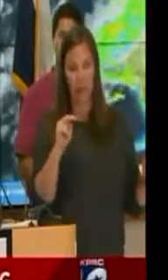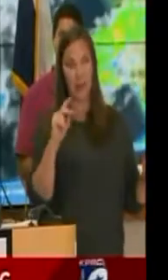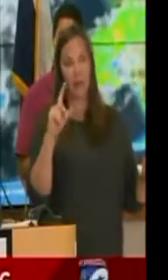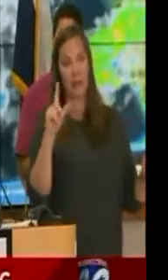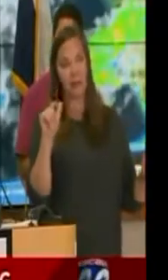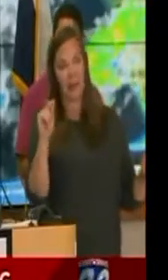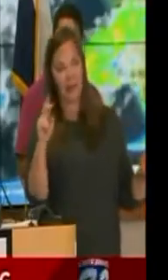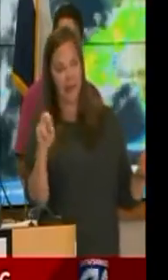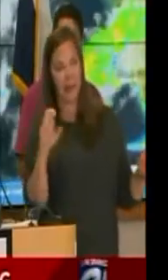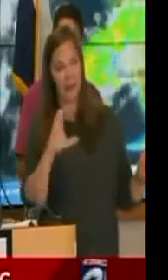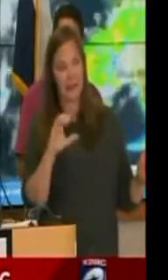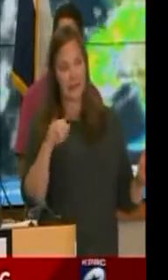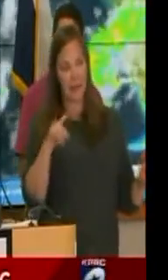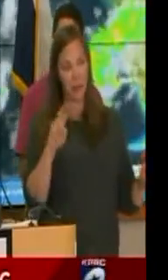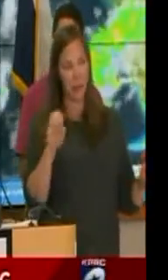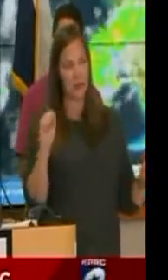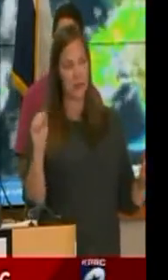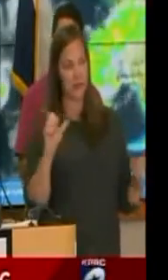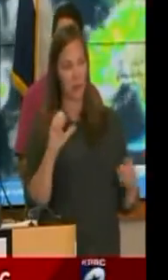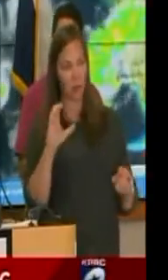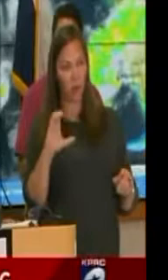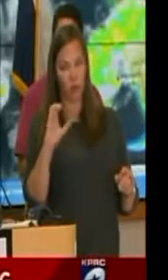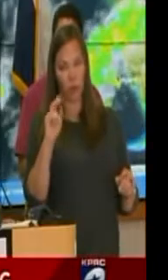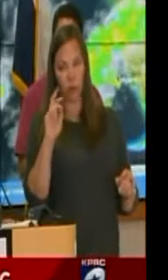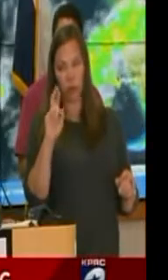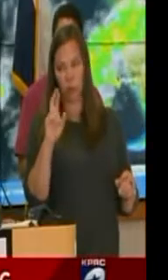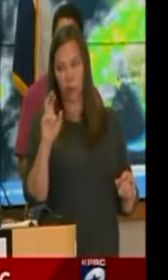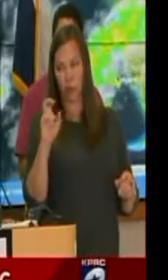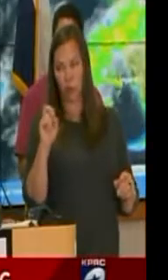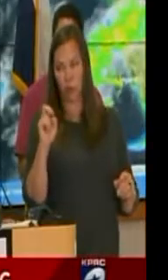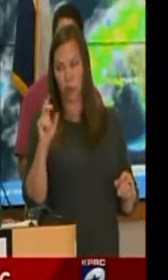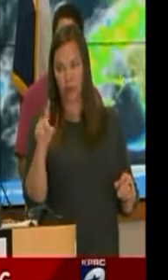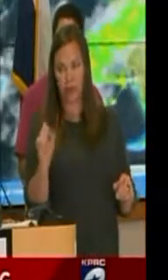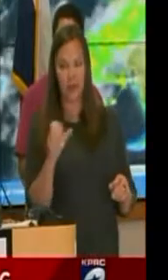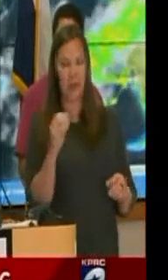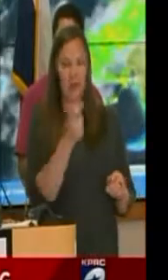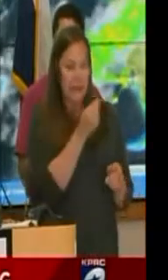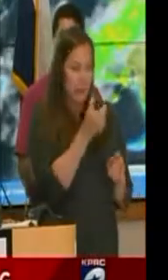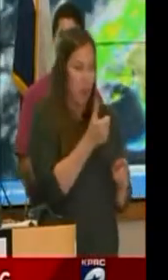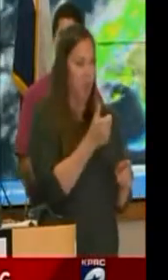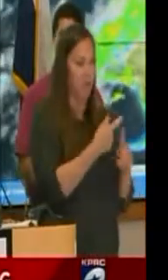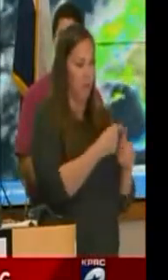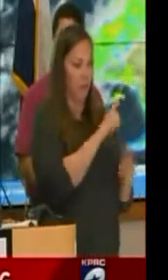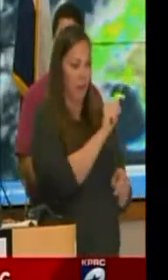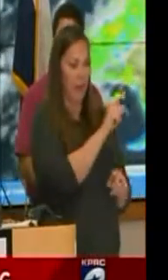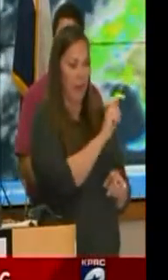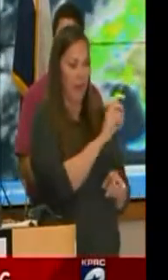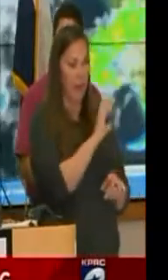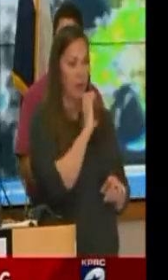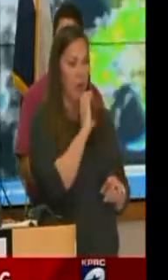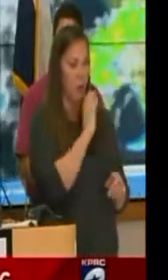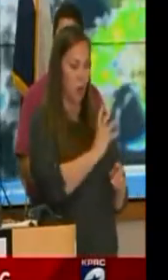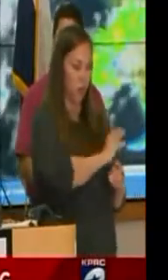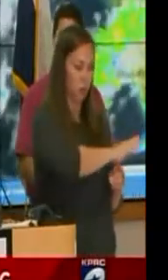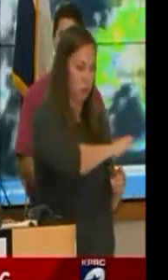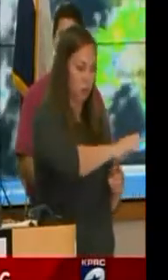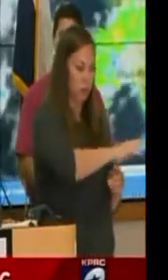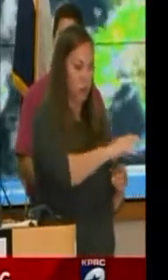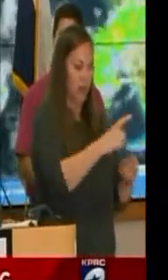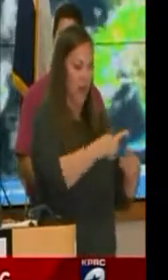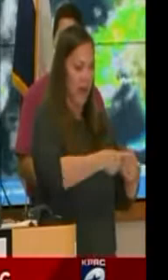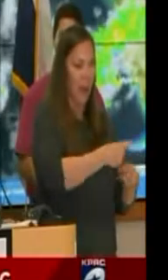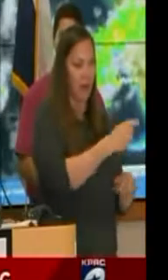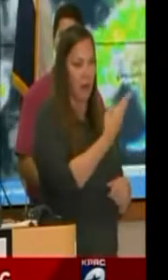And it is only a very small fraction of Lake Conroe release getting to the West Fork at Humble. So the